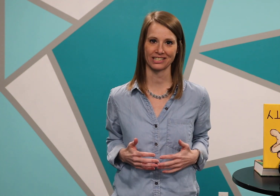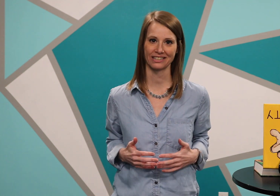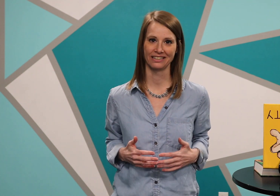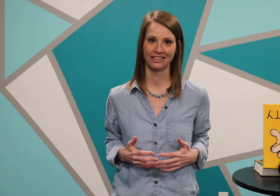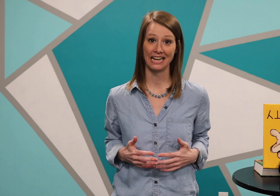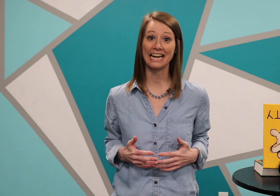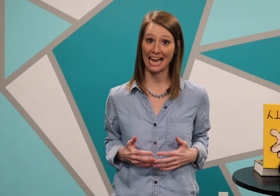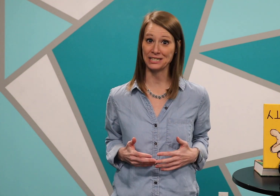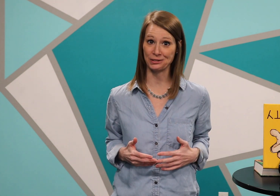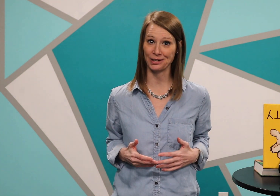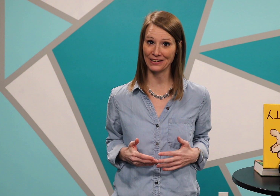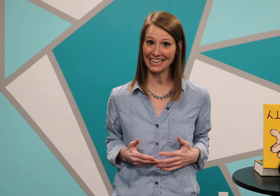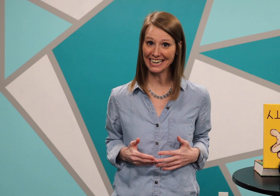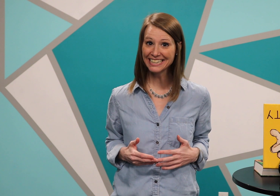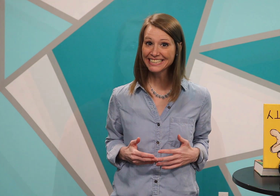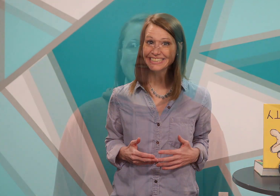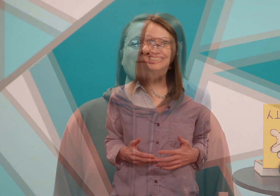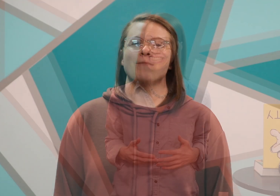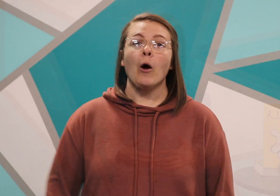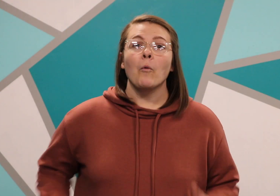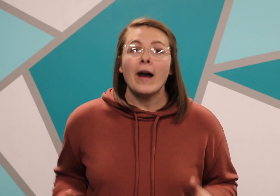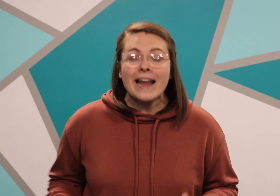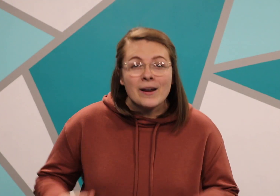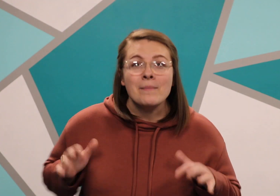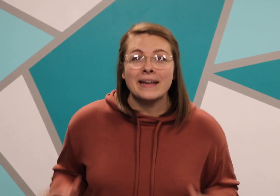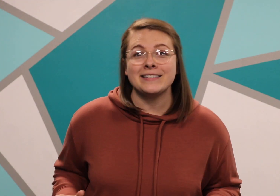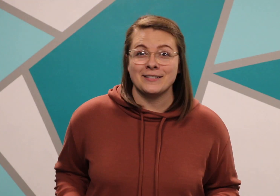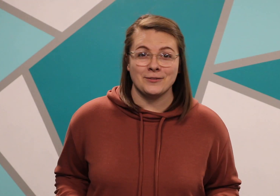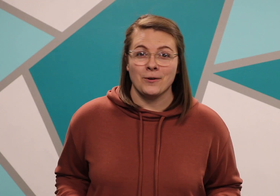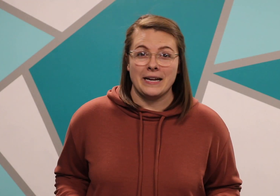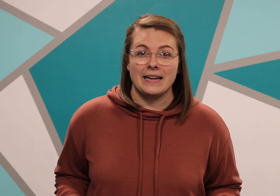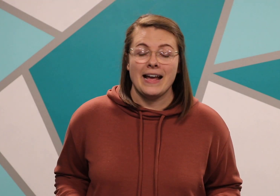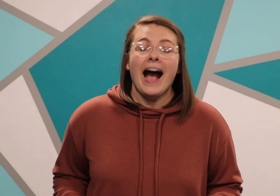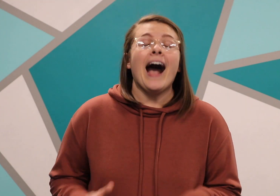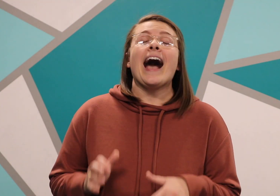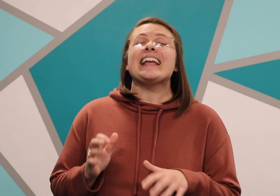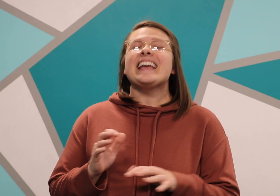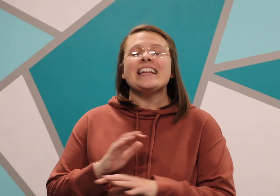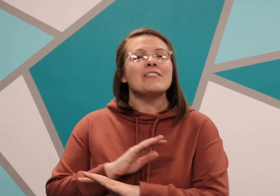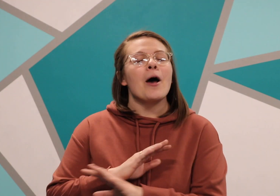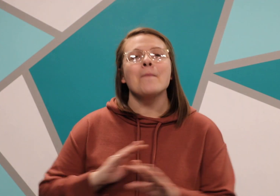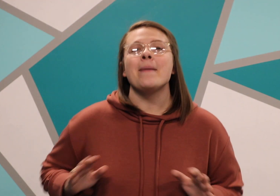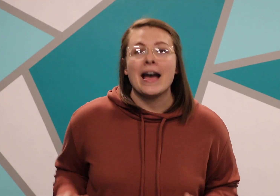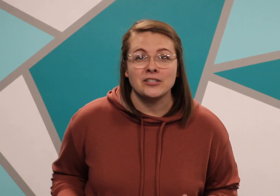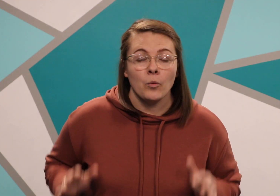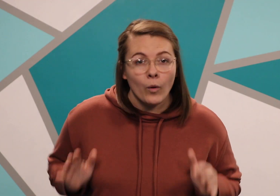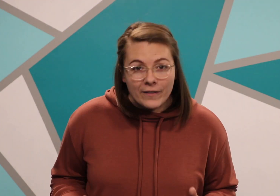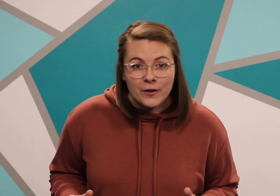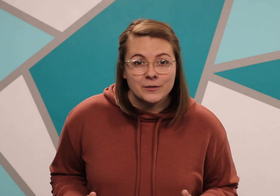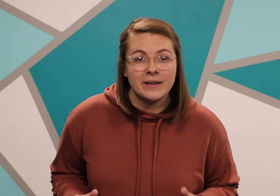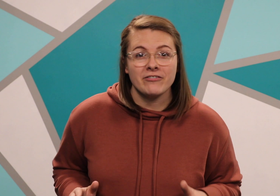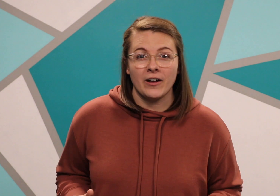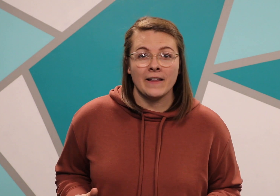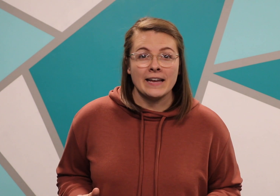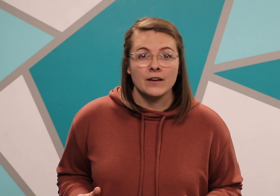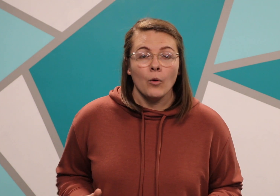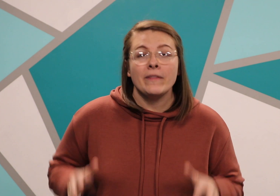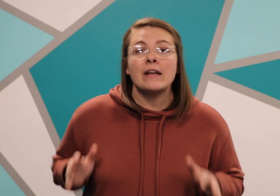can you do it what an amazing story I can't even imagine what those men felt like when they